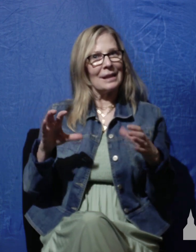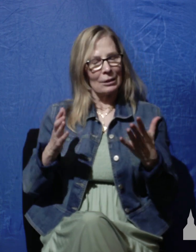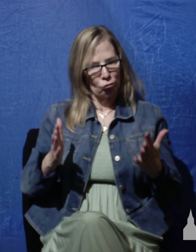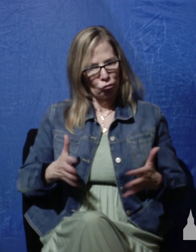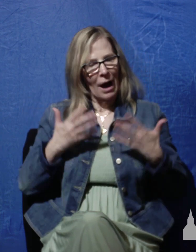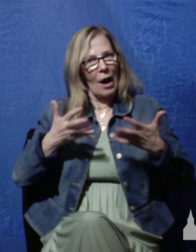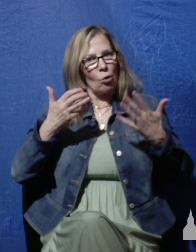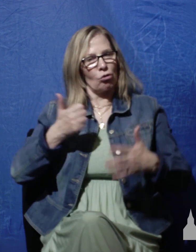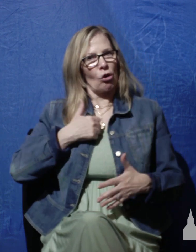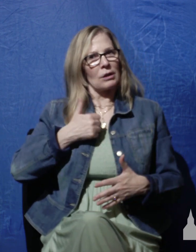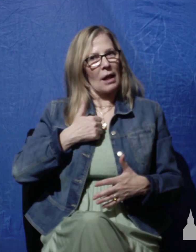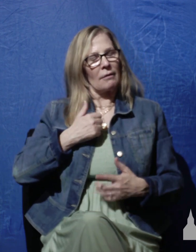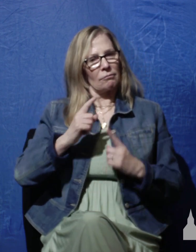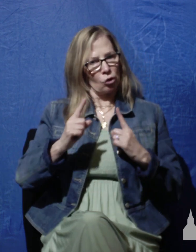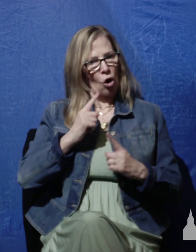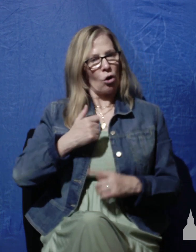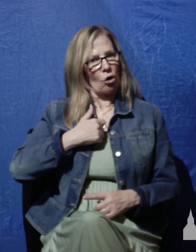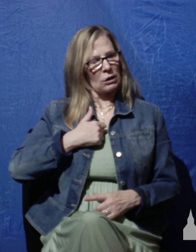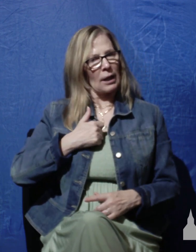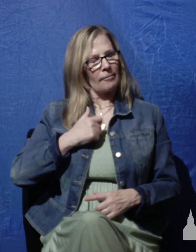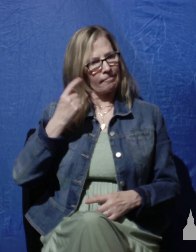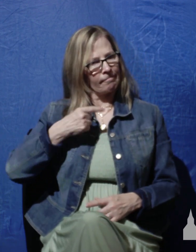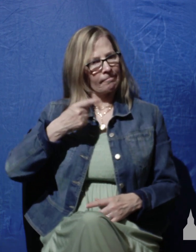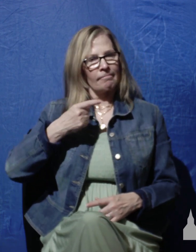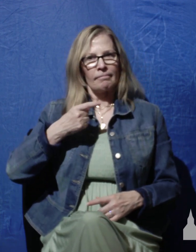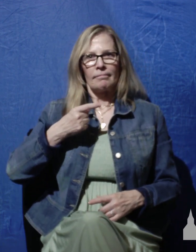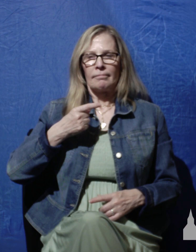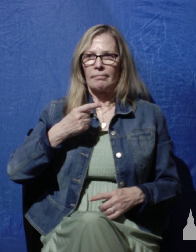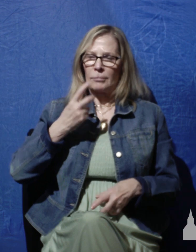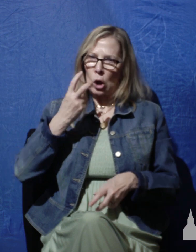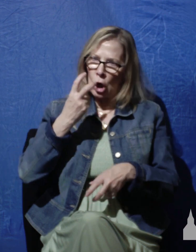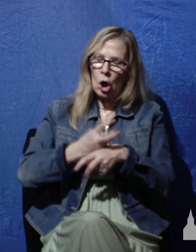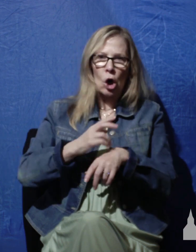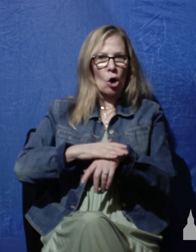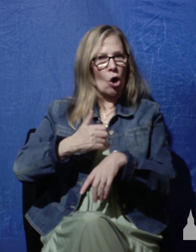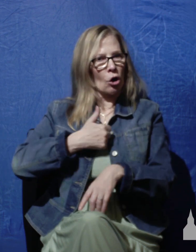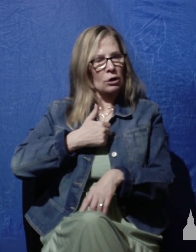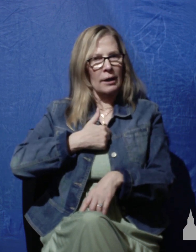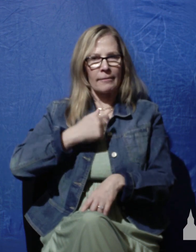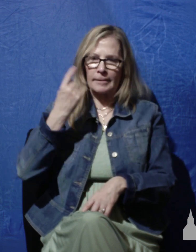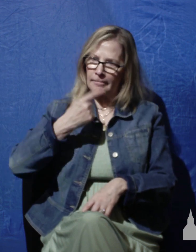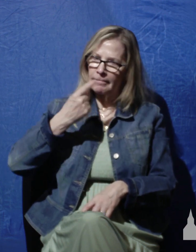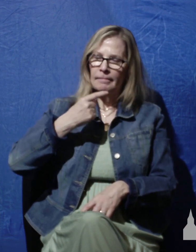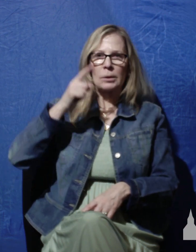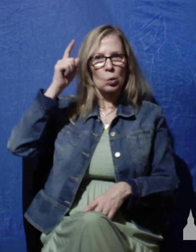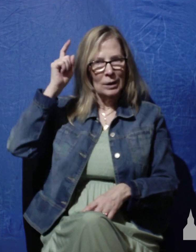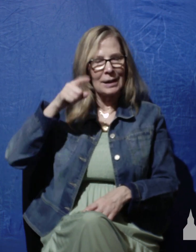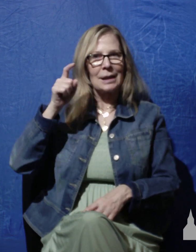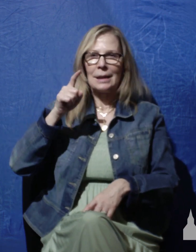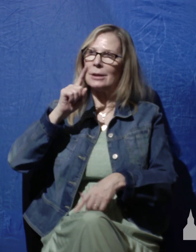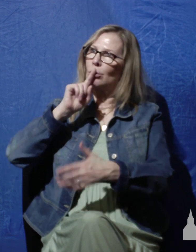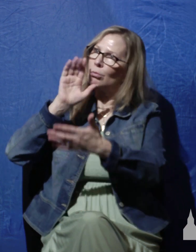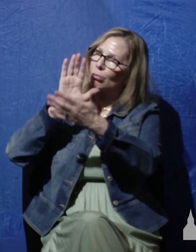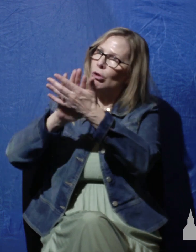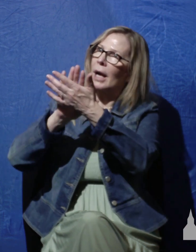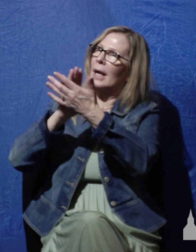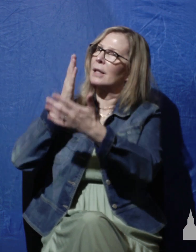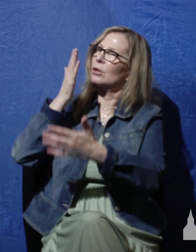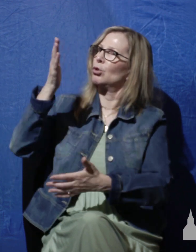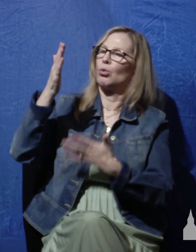talking to ourselves by getting hard upon ourselves that we need to praise you regardless of